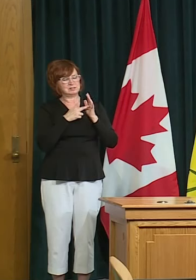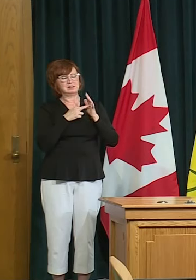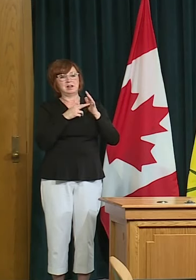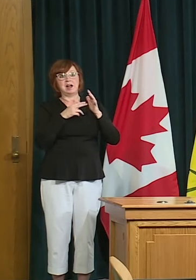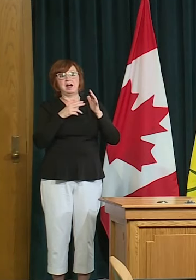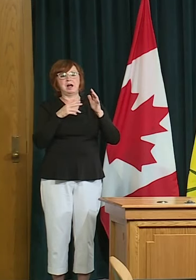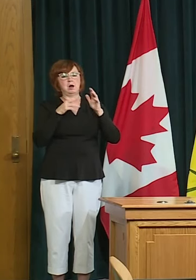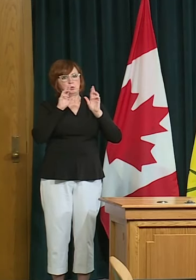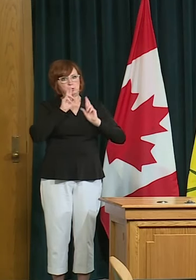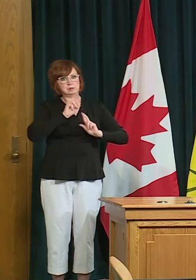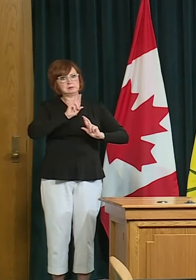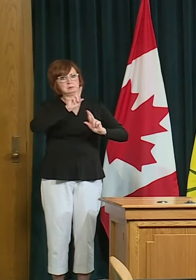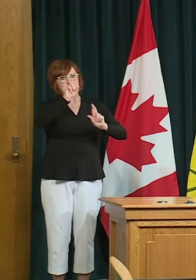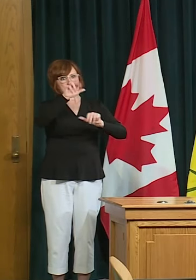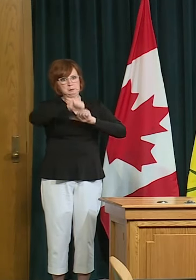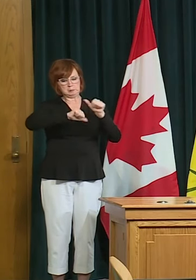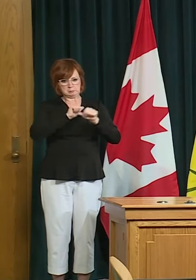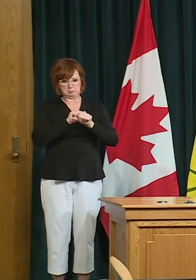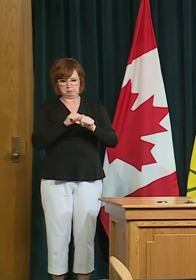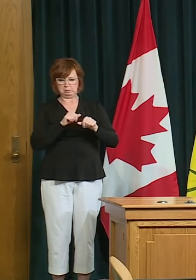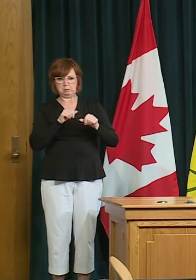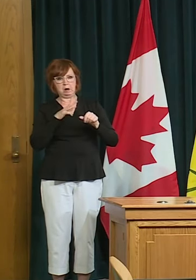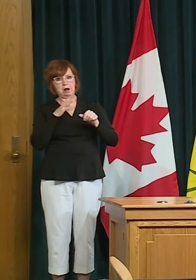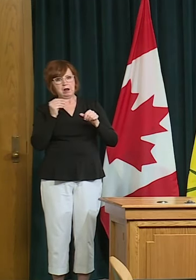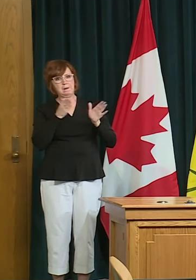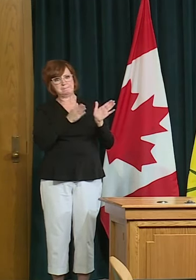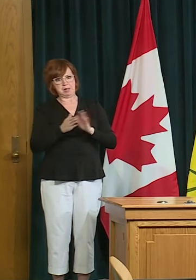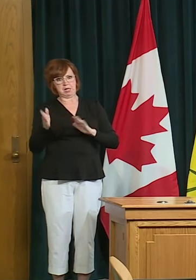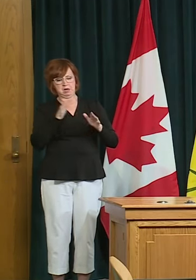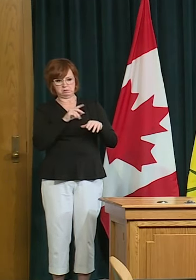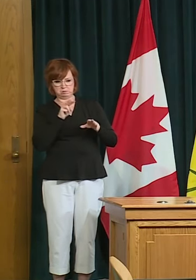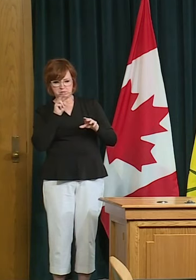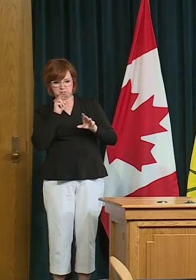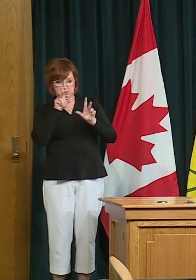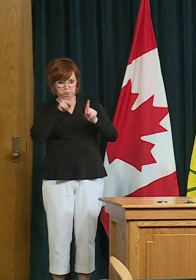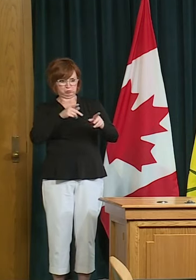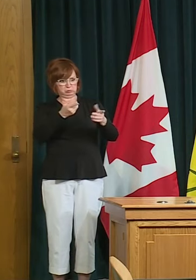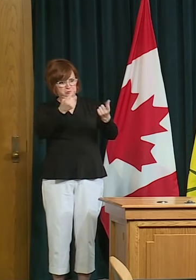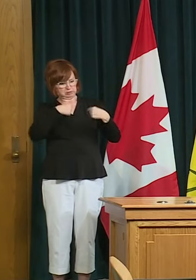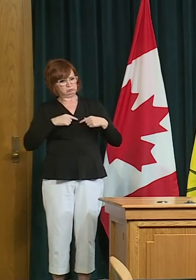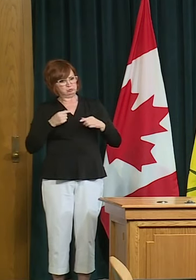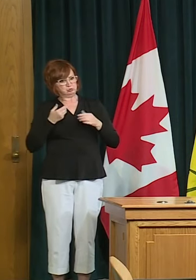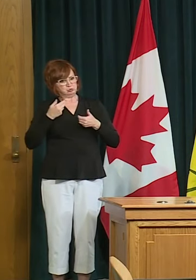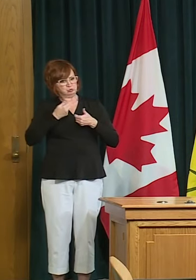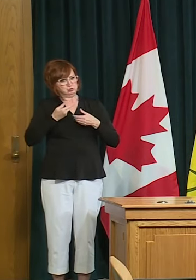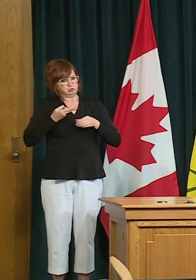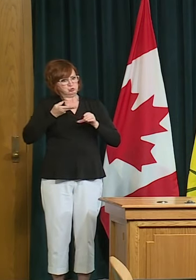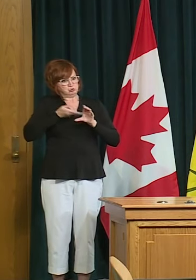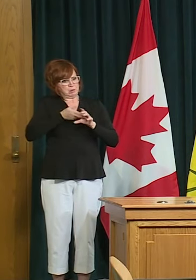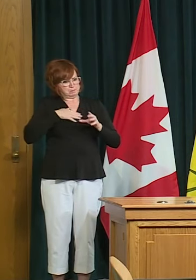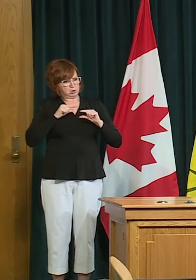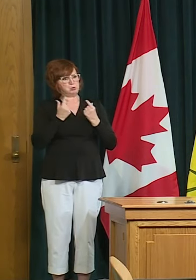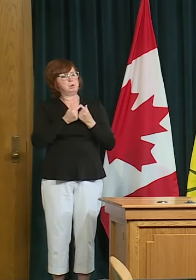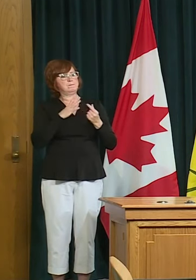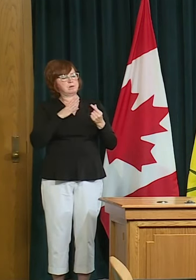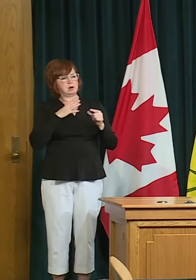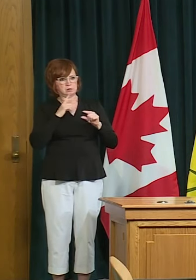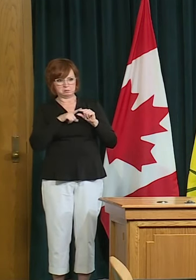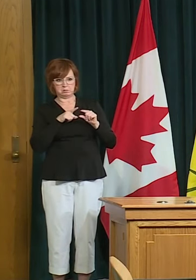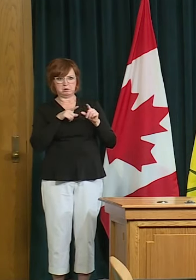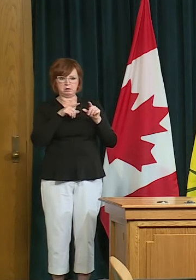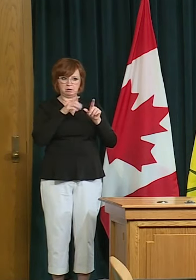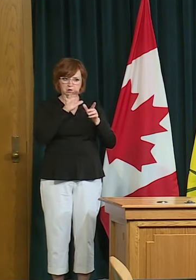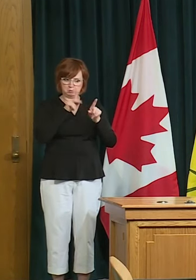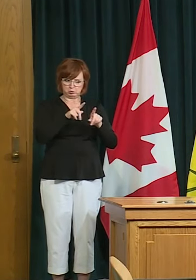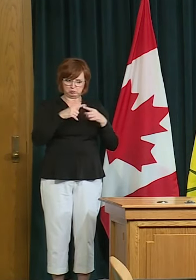of getting tested I think there's sometimes a bit of a pressure to go to that special event even if it's small because it was a long time